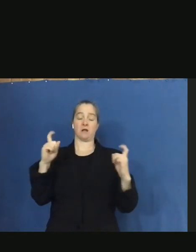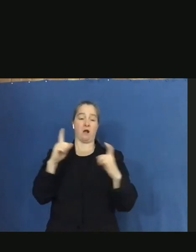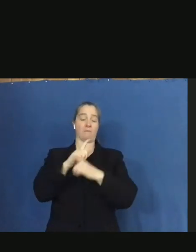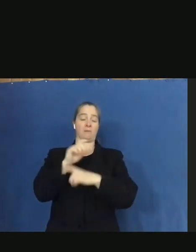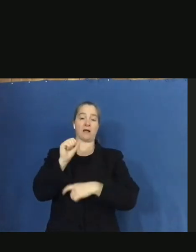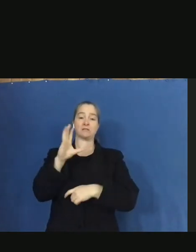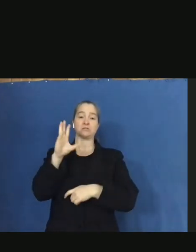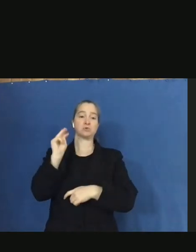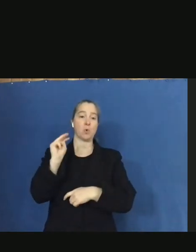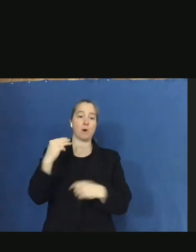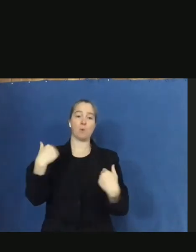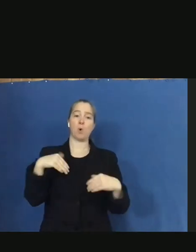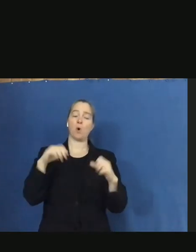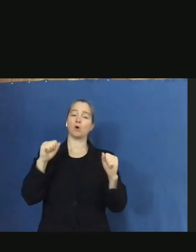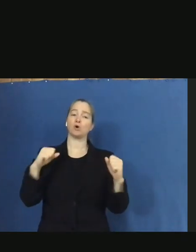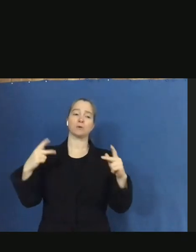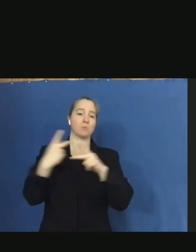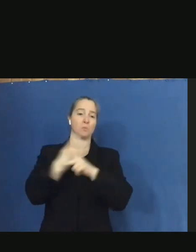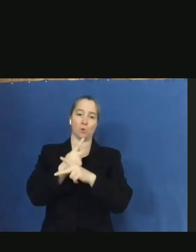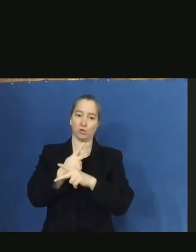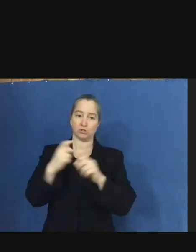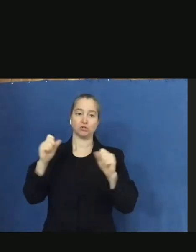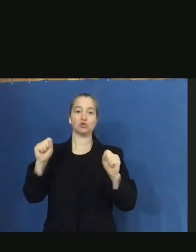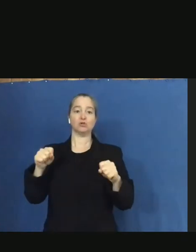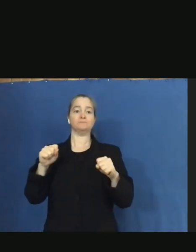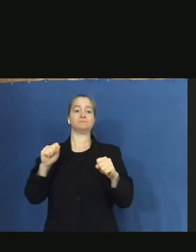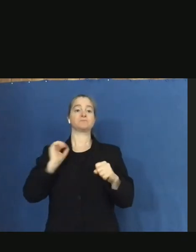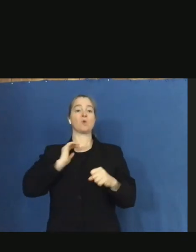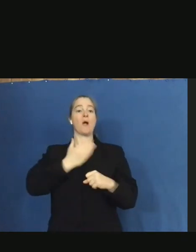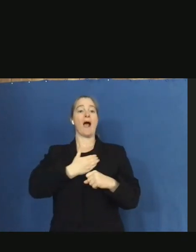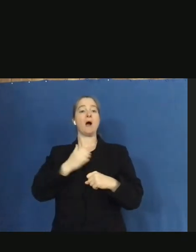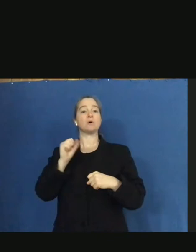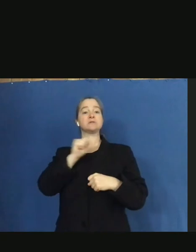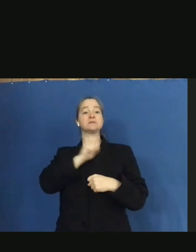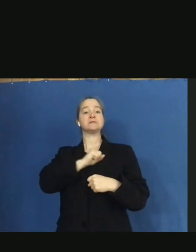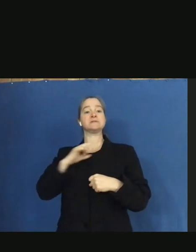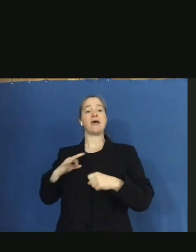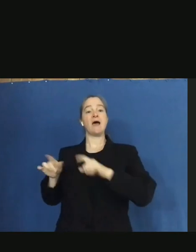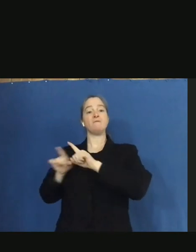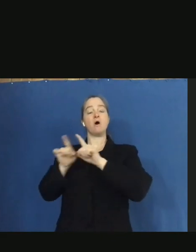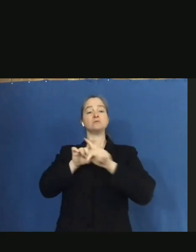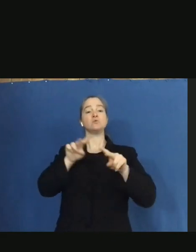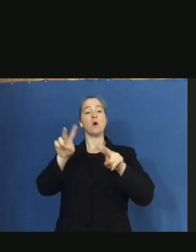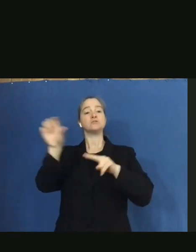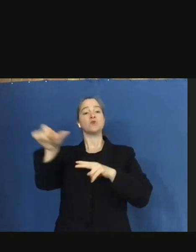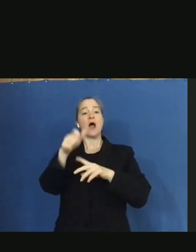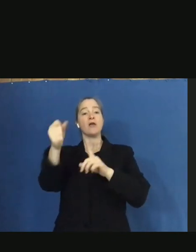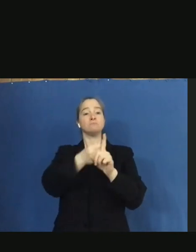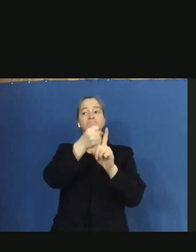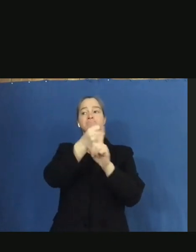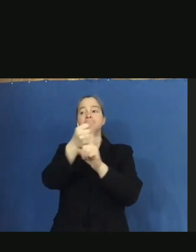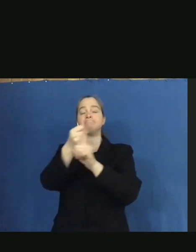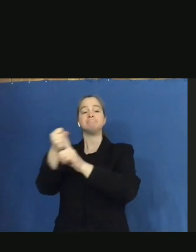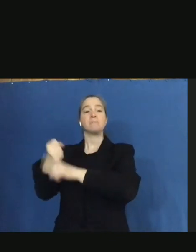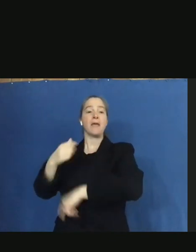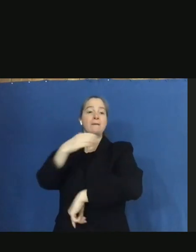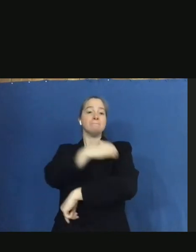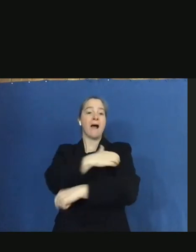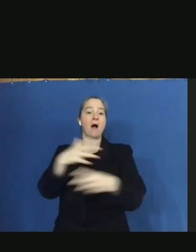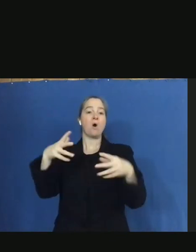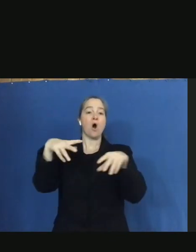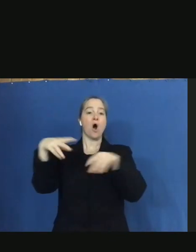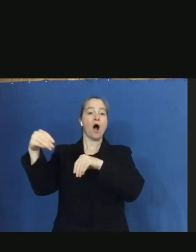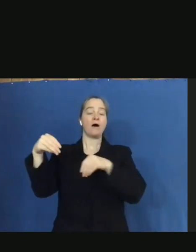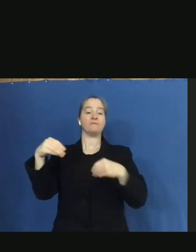the impacts could have been much greater. Our staff is also monitoring for other impacts, such as power outages, heating failures, and other types of